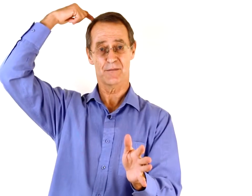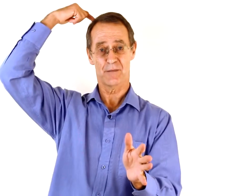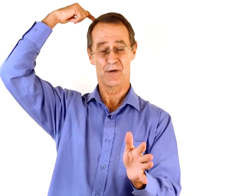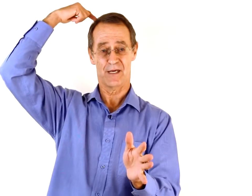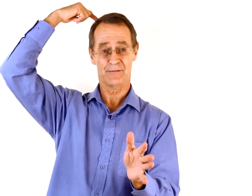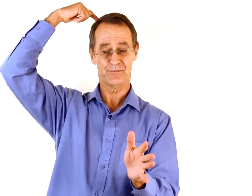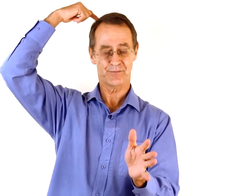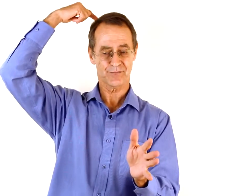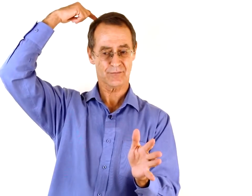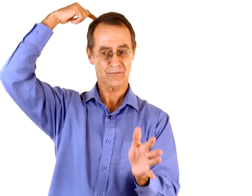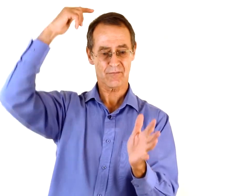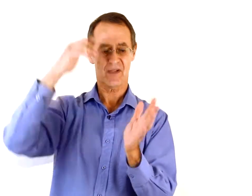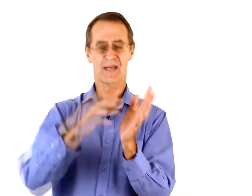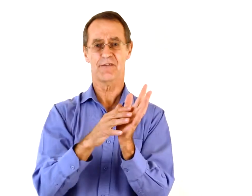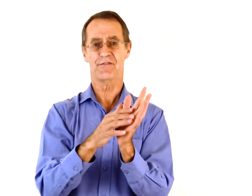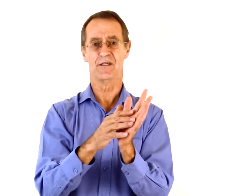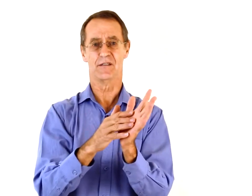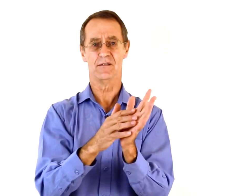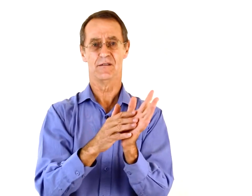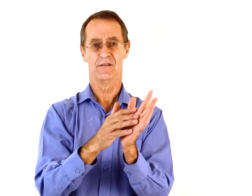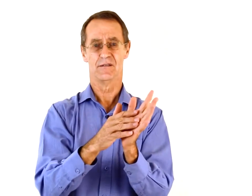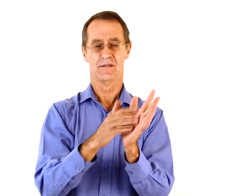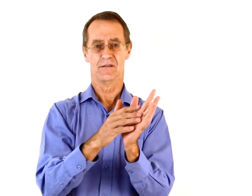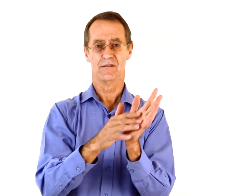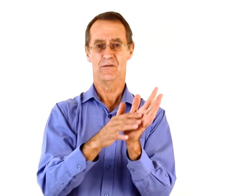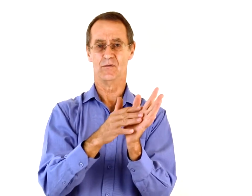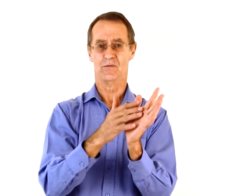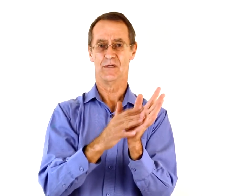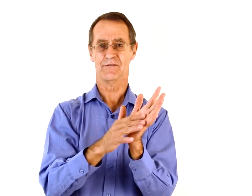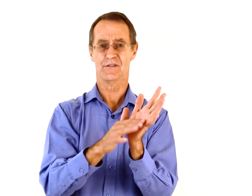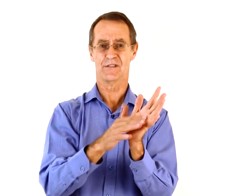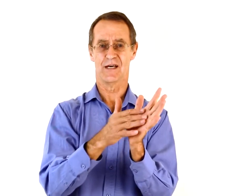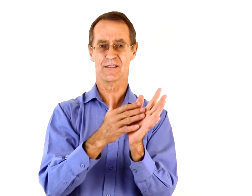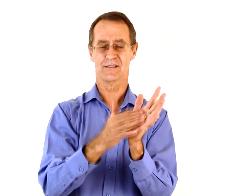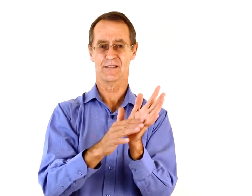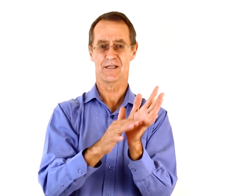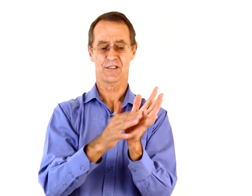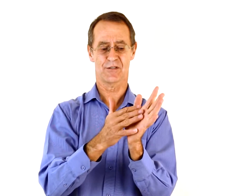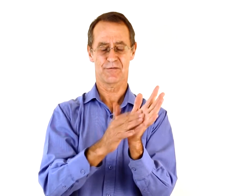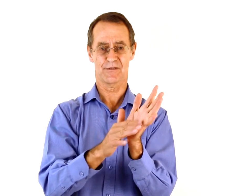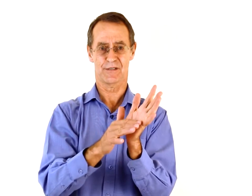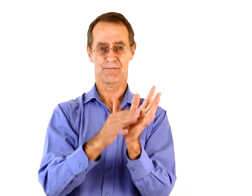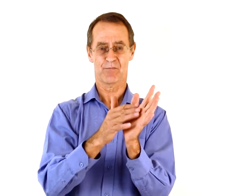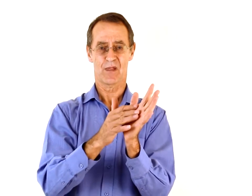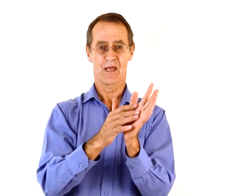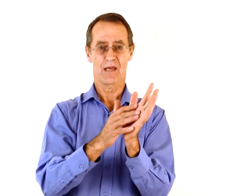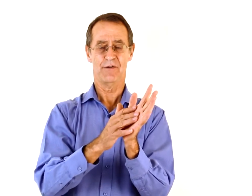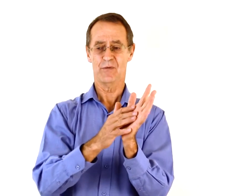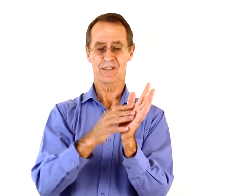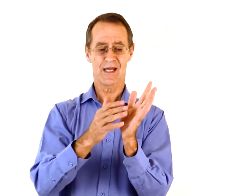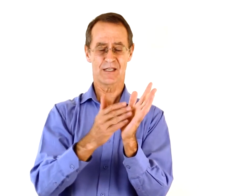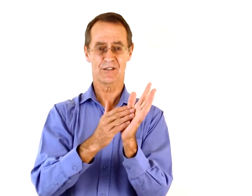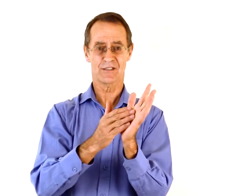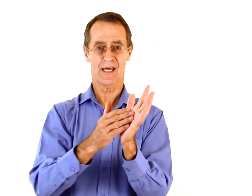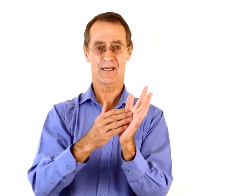my brain and I feel, oh, it feels nice, nice, soft. If I was now to take